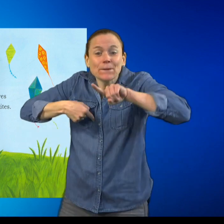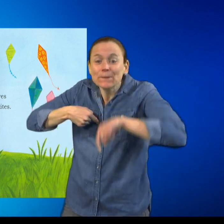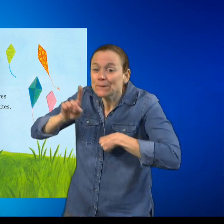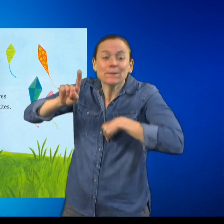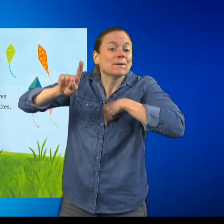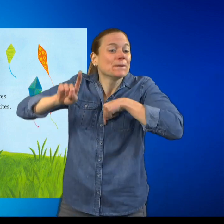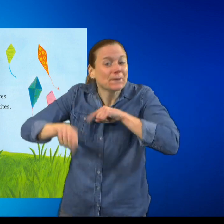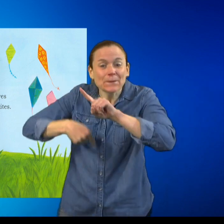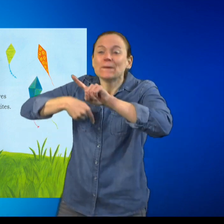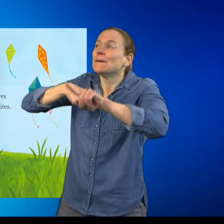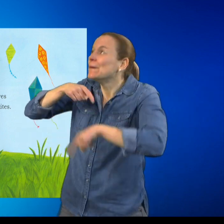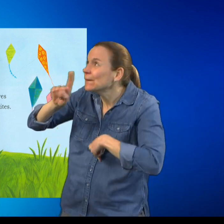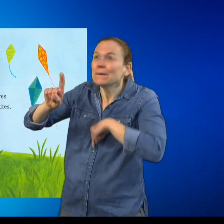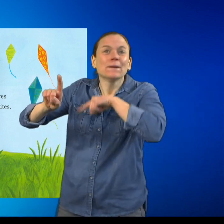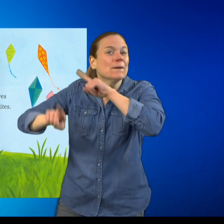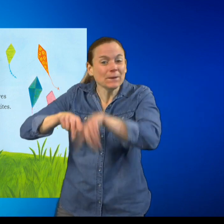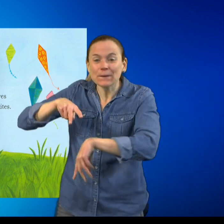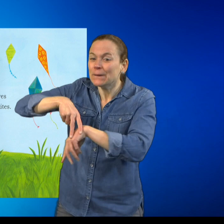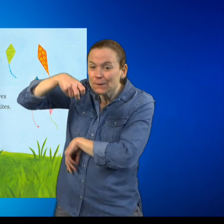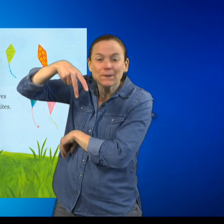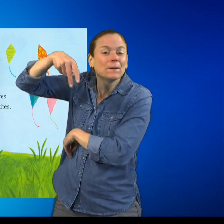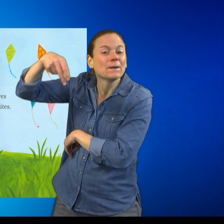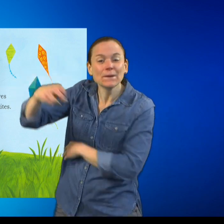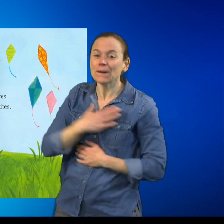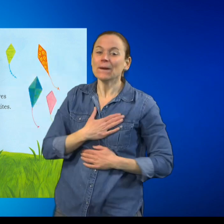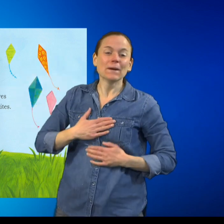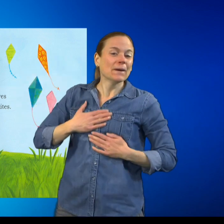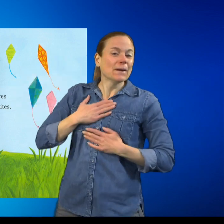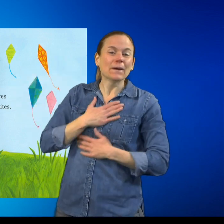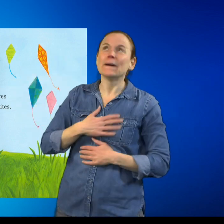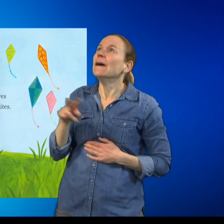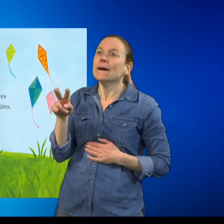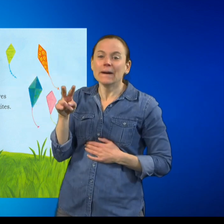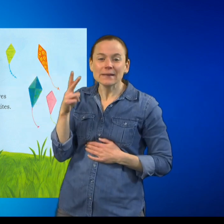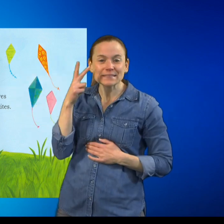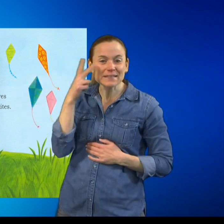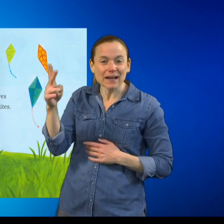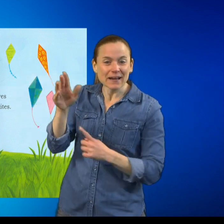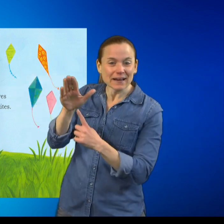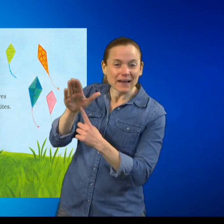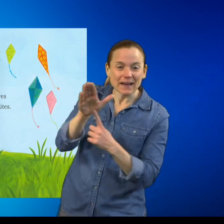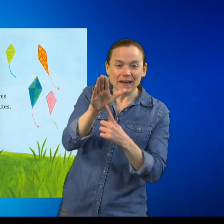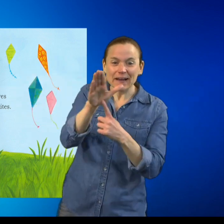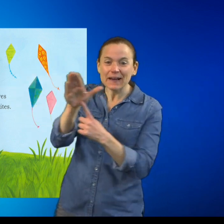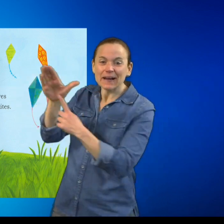Owl jumps for joy. She loves to fly kites.